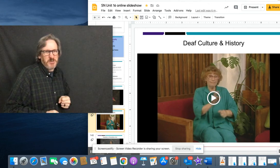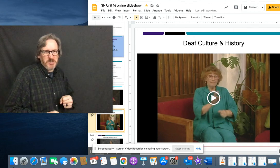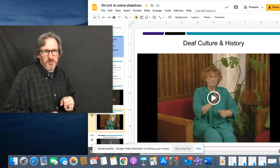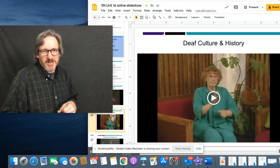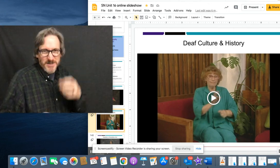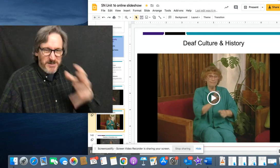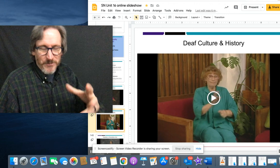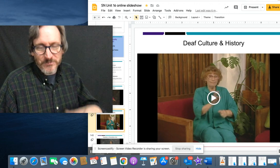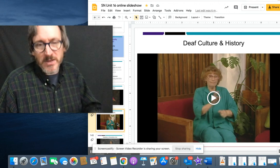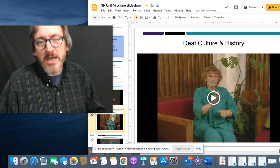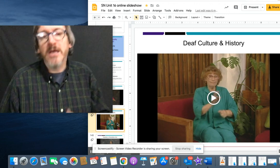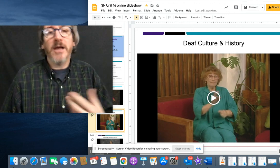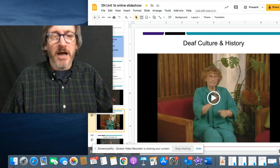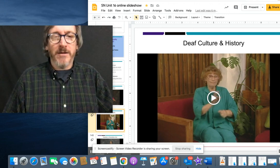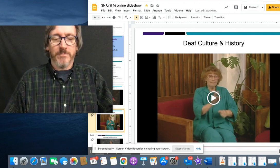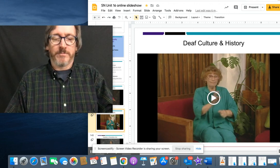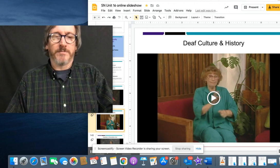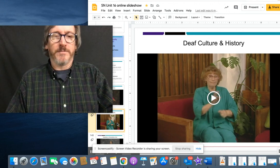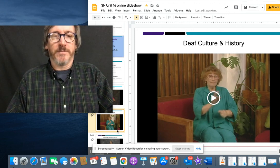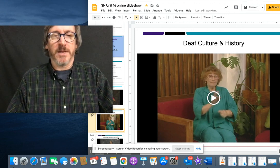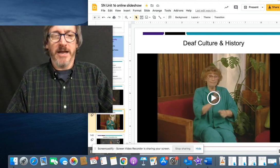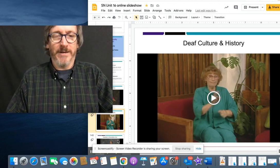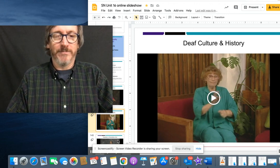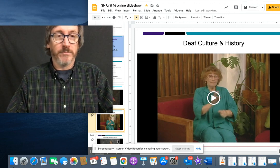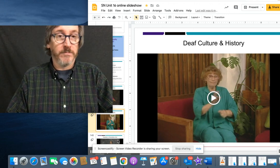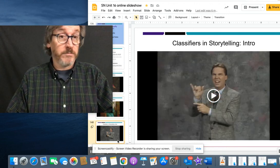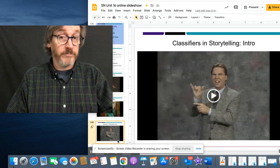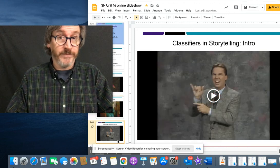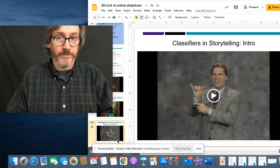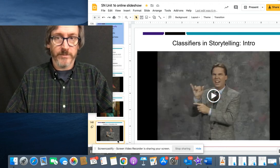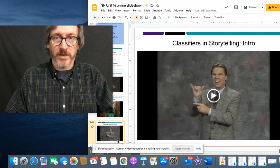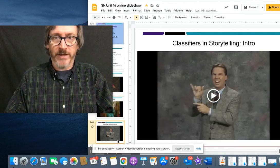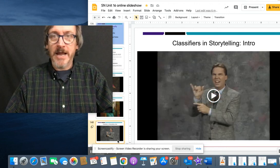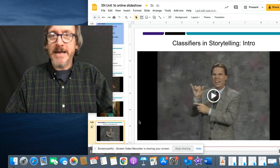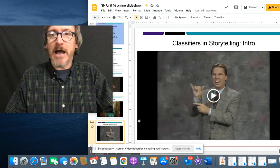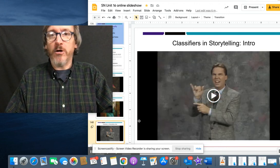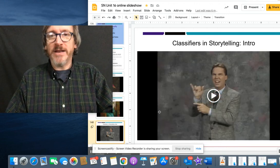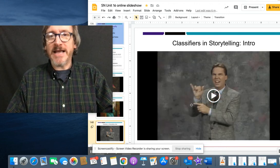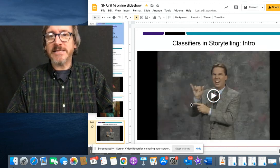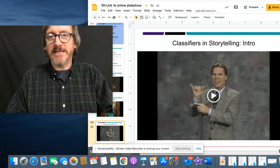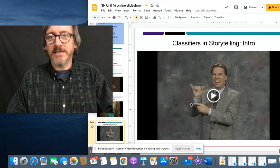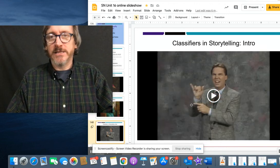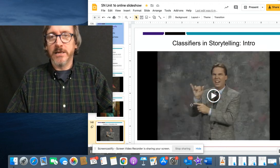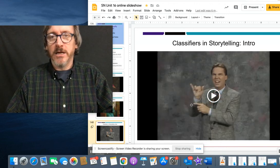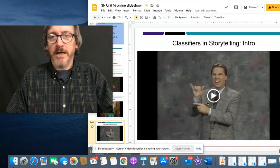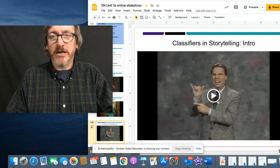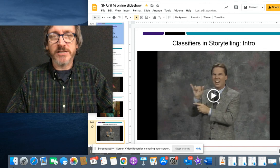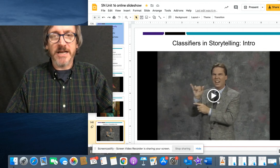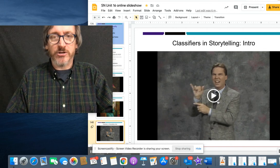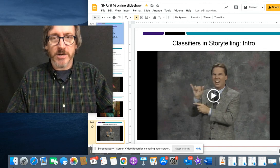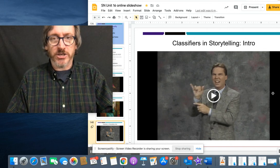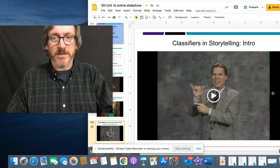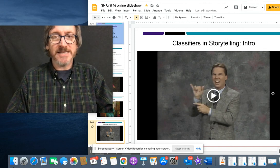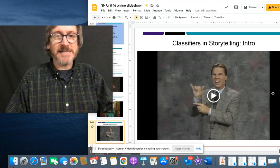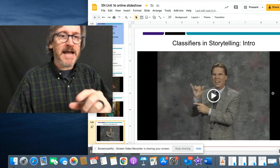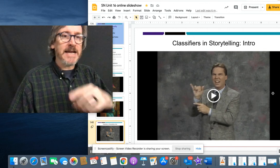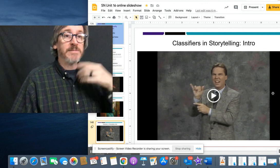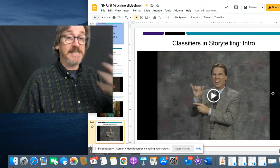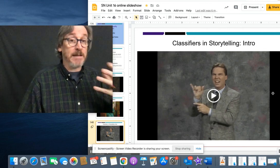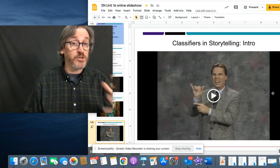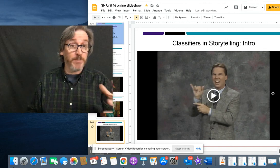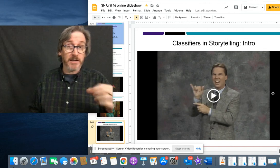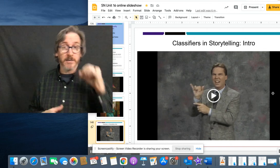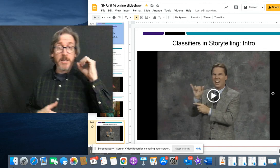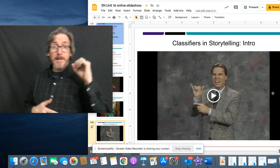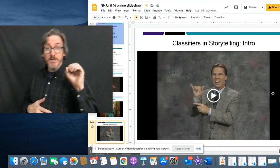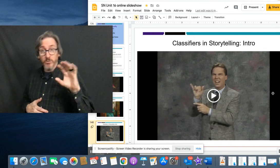darn it. She was going to surprise me. So anyway, a little thing. Now, the next is, here's an introduction. This is a guy named